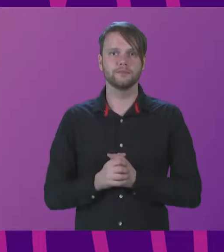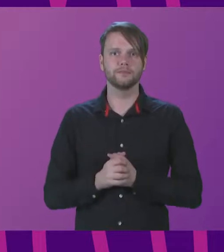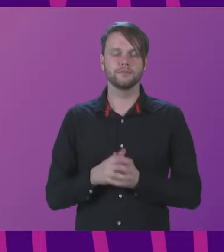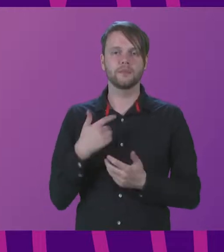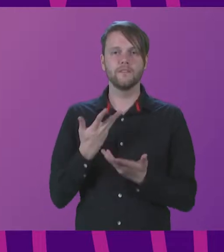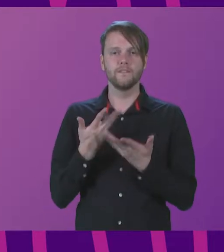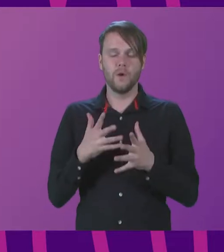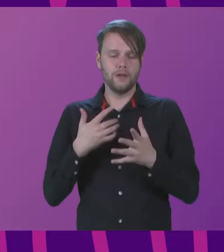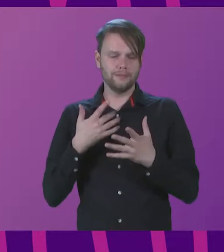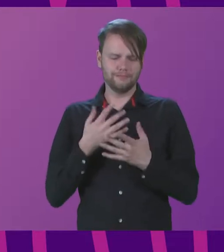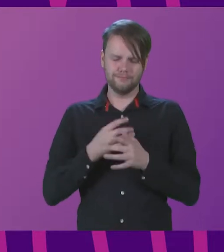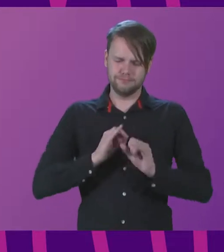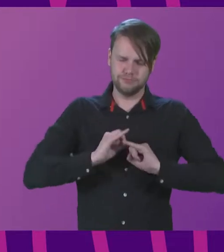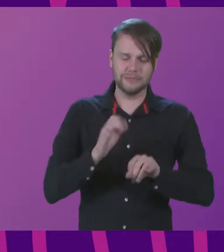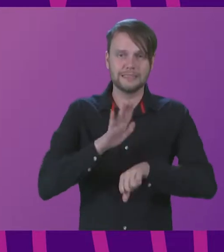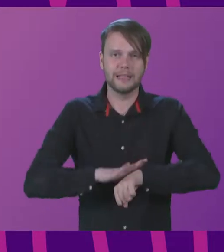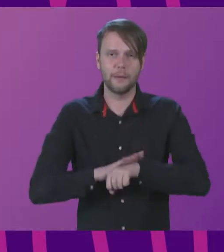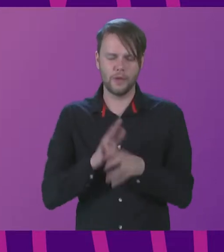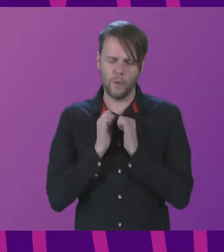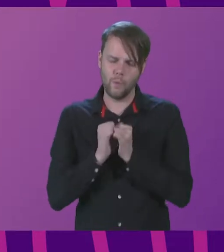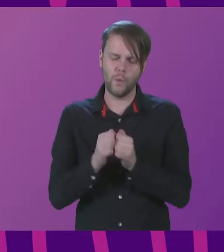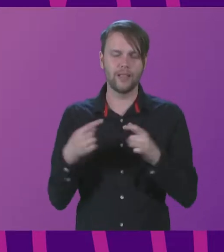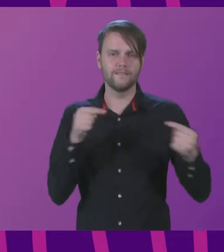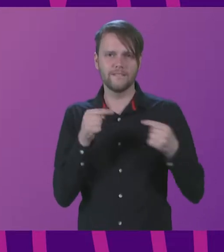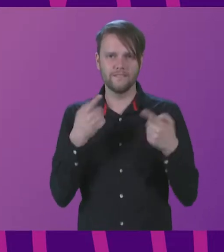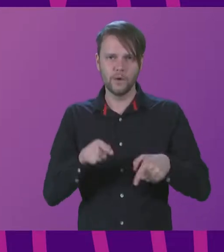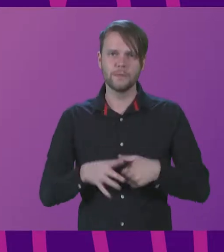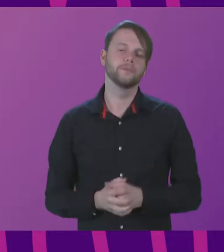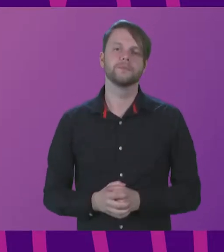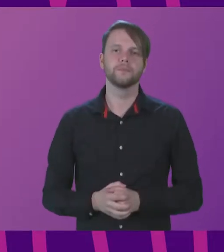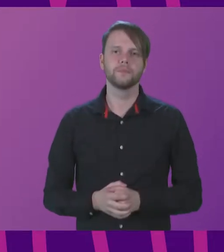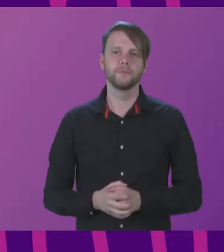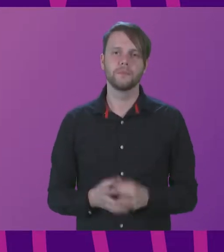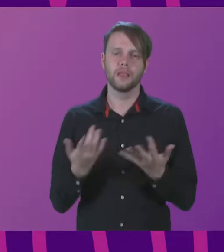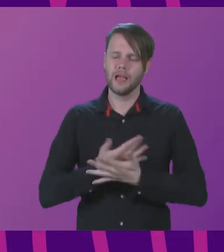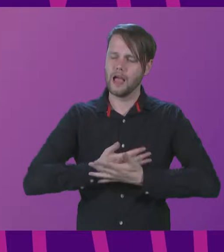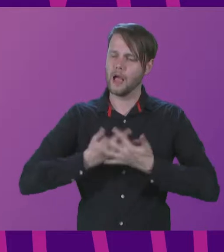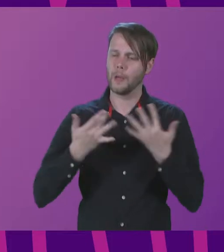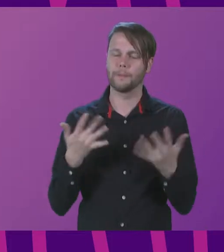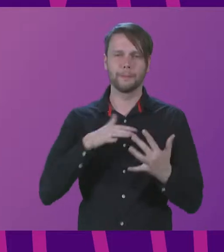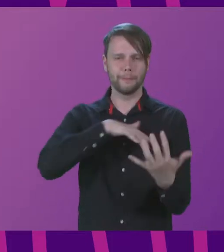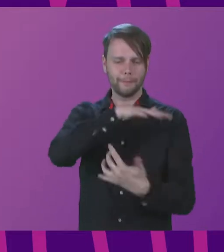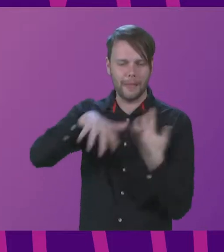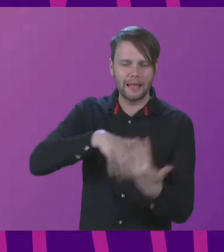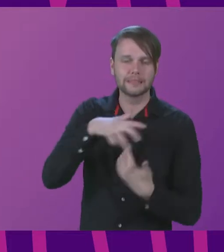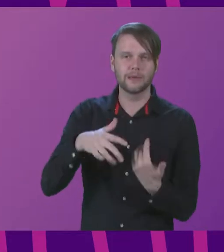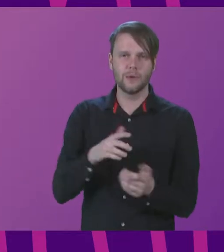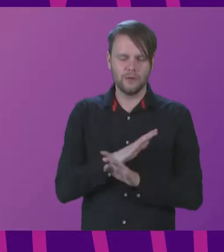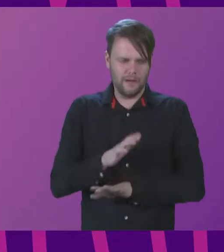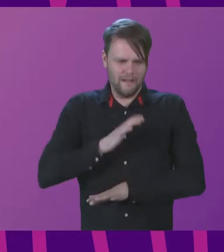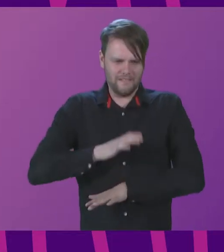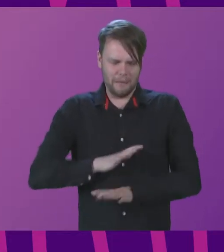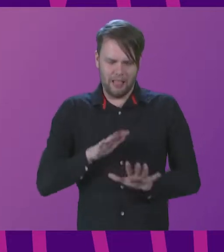in the most desperate of times. That's always worth fighting for. No matter how messy it can be or uncomfortable